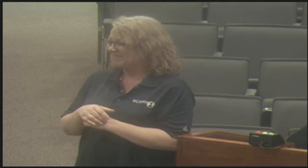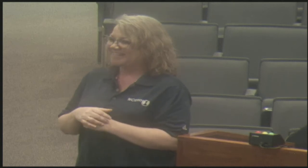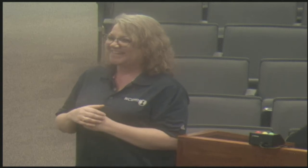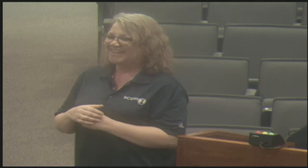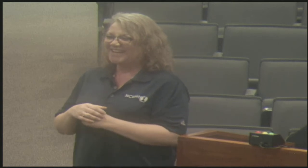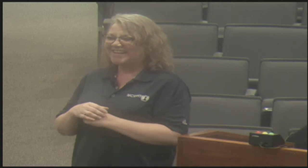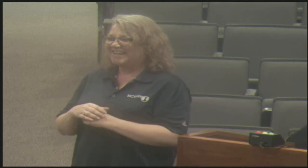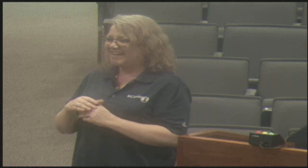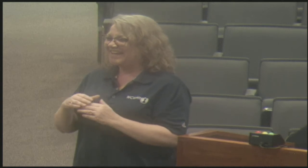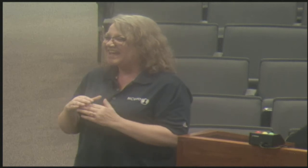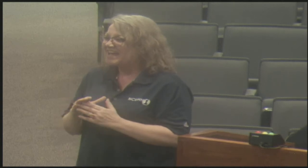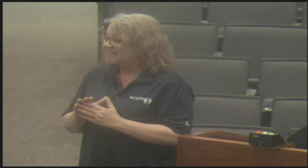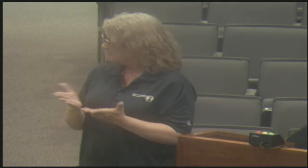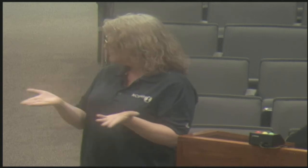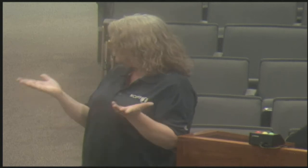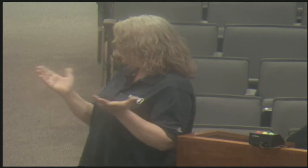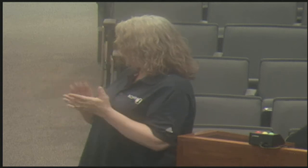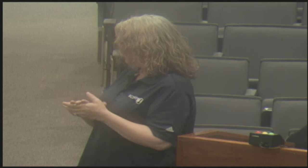they're incarcerated.